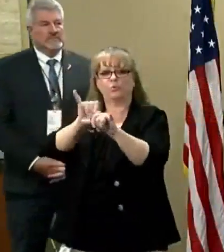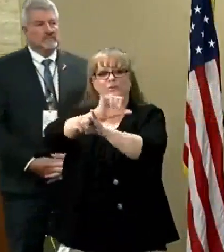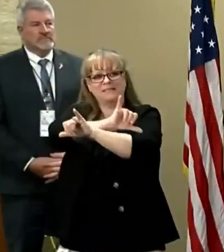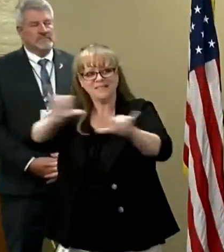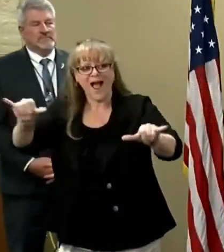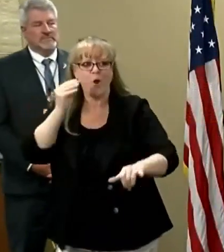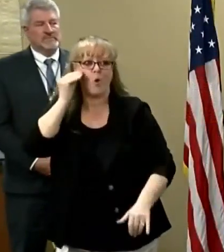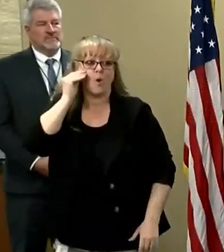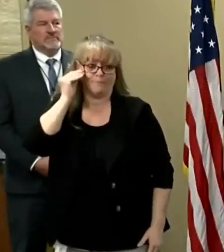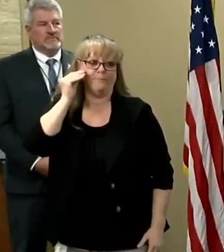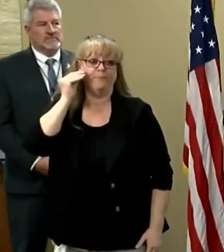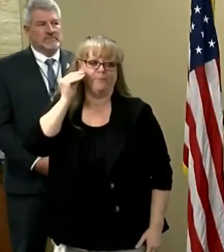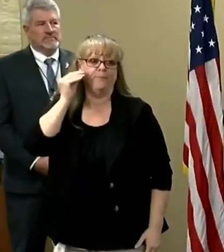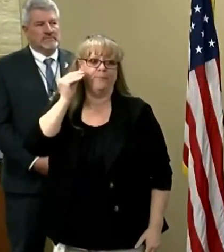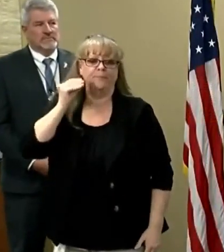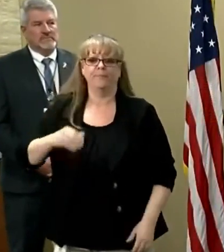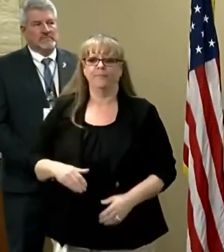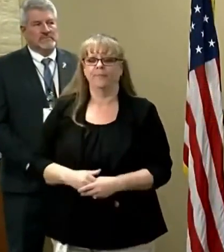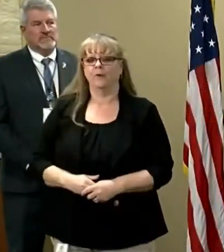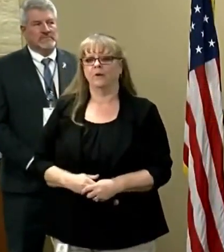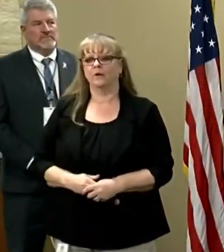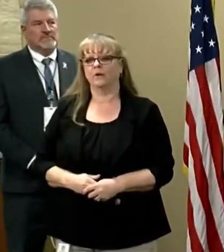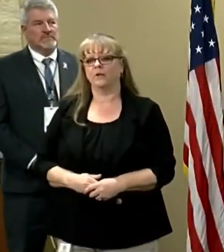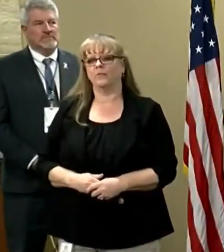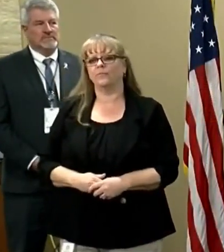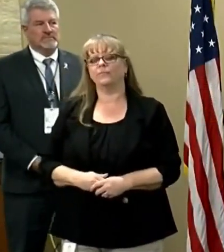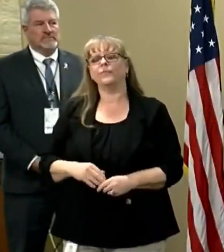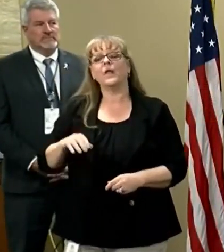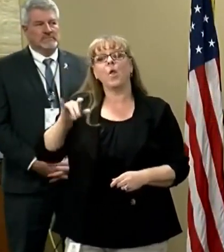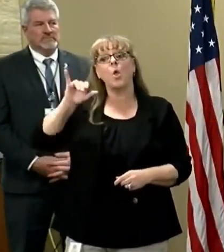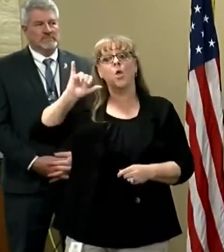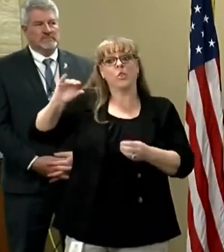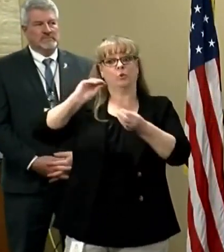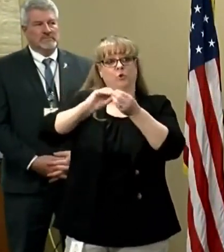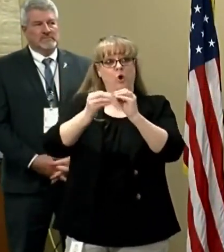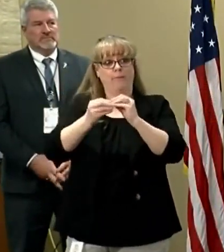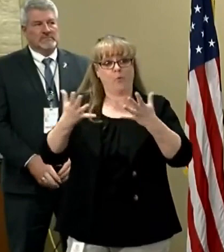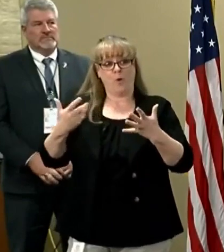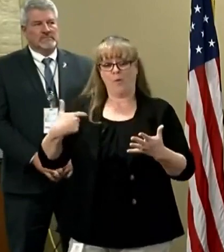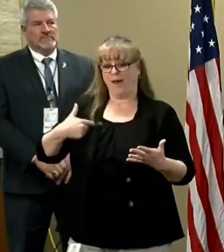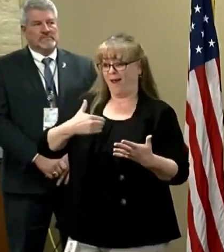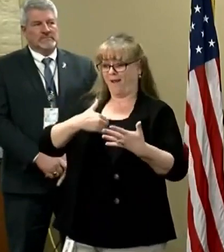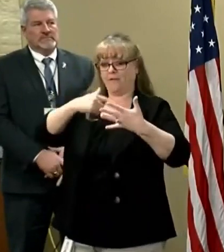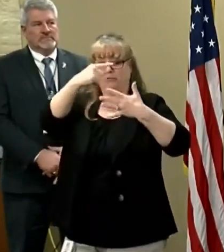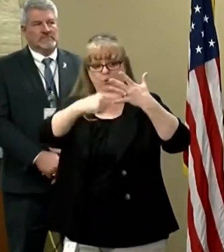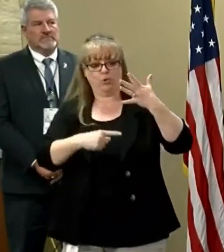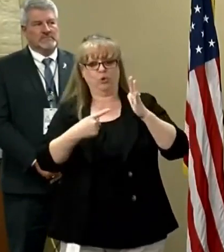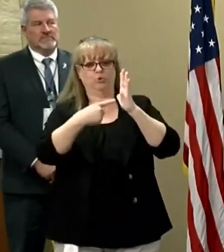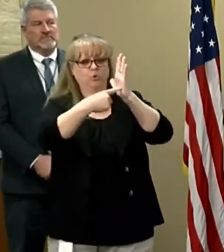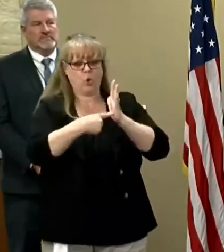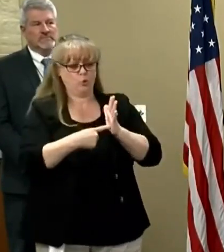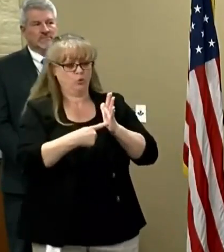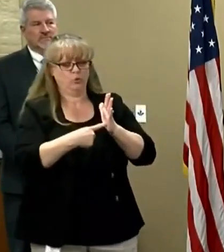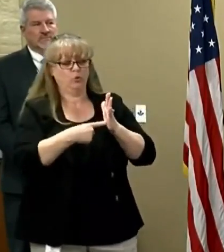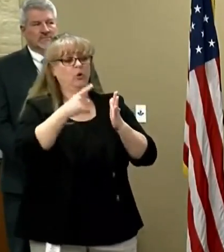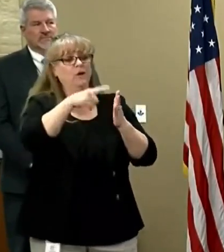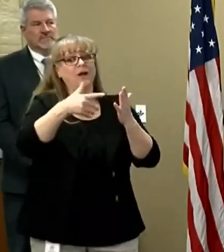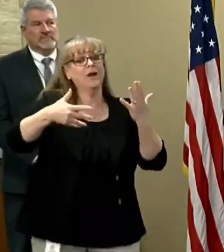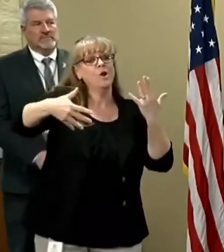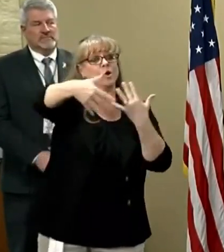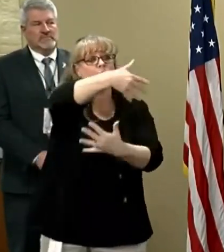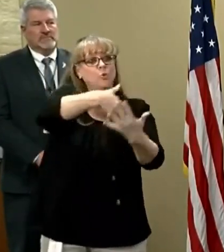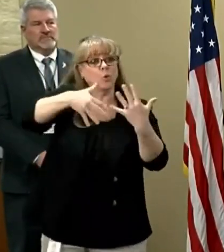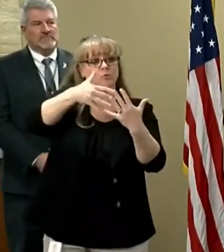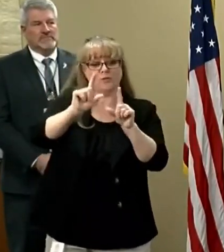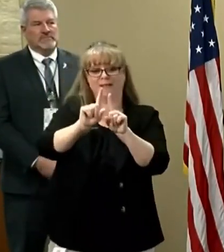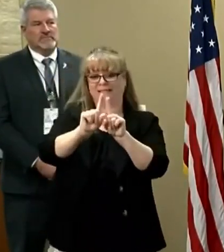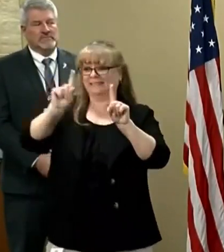The numbers are telling us and the data is telling us that while we've made progress on increasing social distancing, that progress is